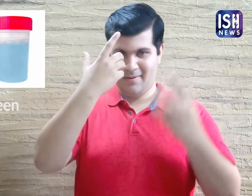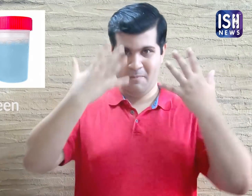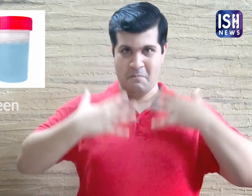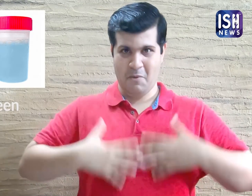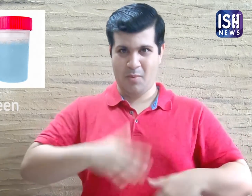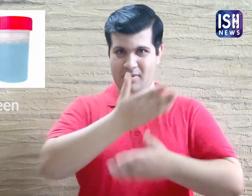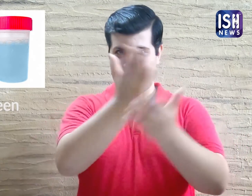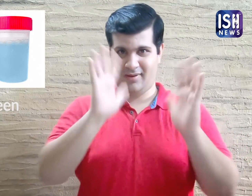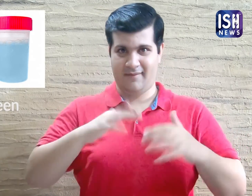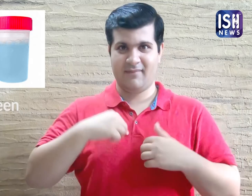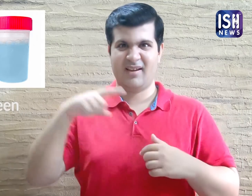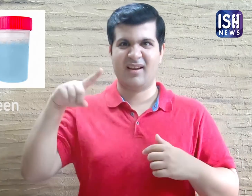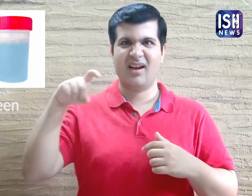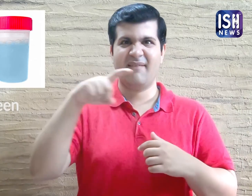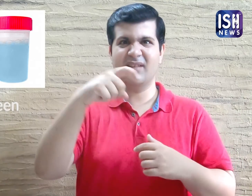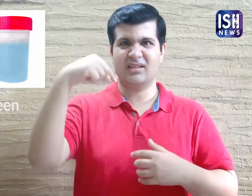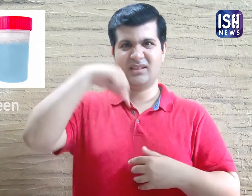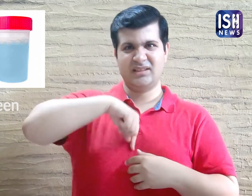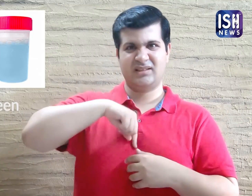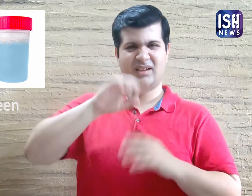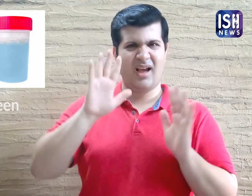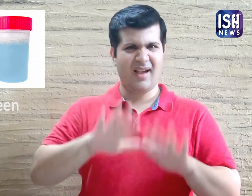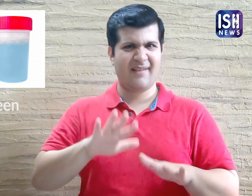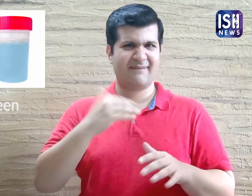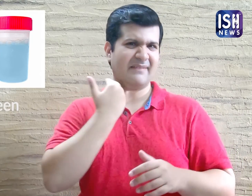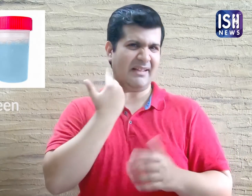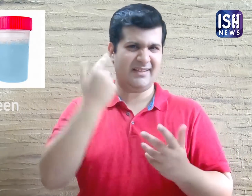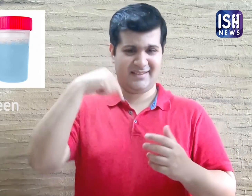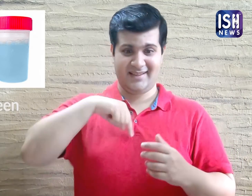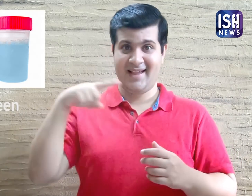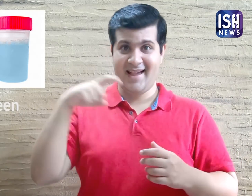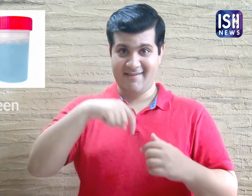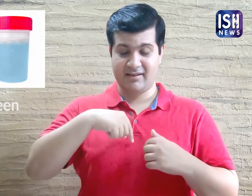Some bacterial infection can cause blue, green or indigo-purple urine.-purple urine.